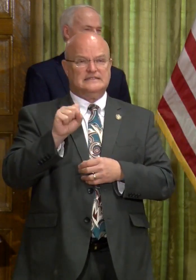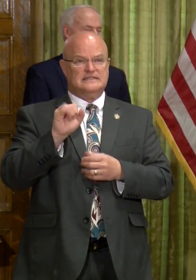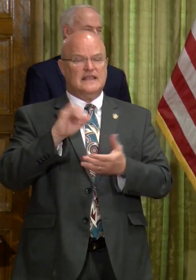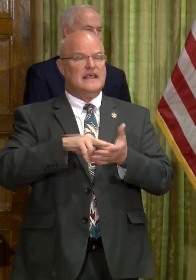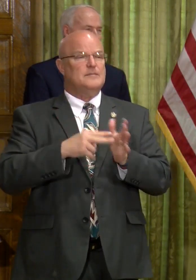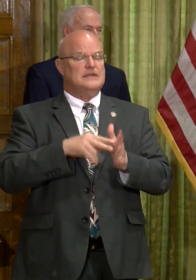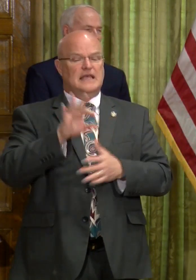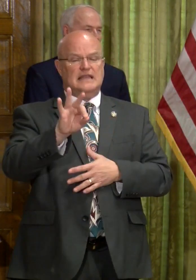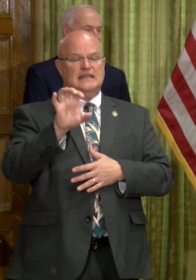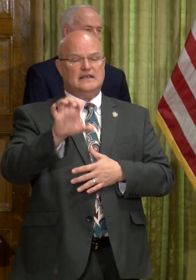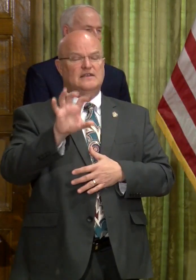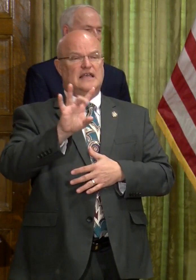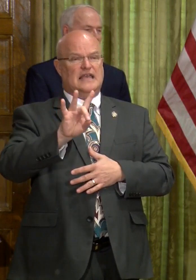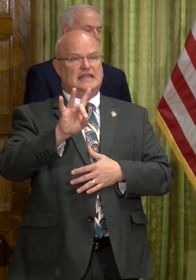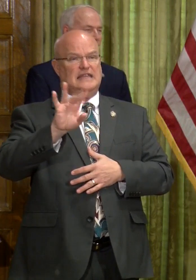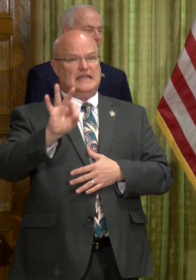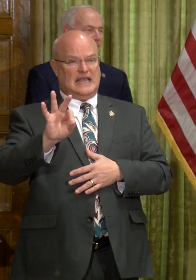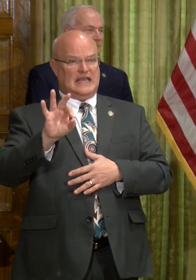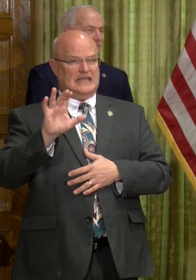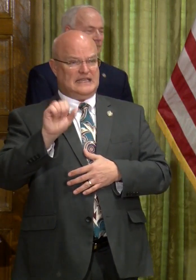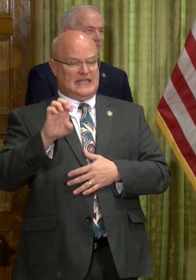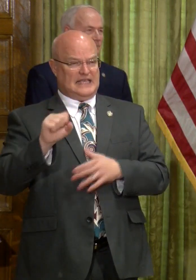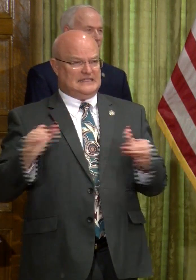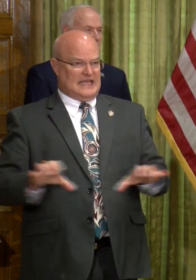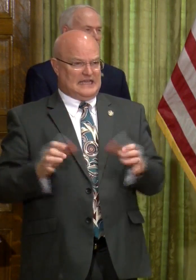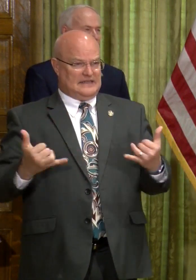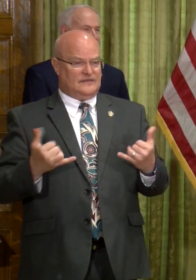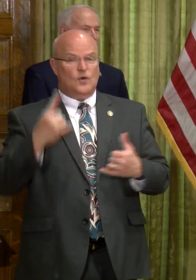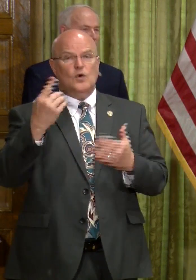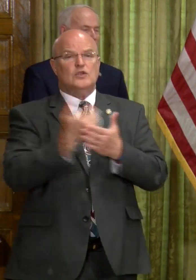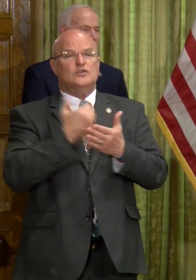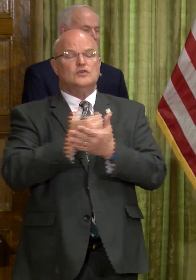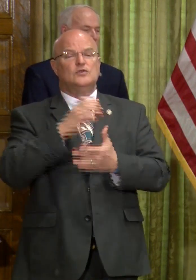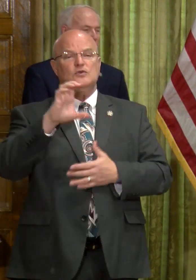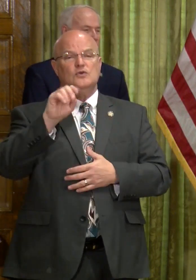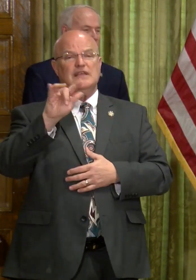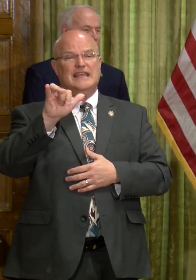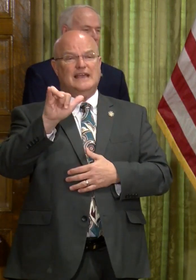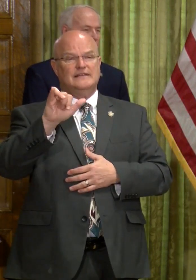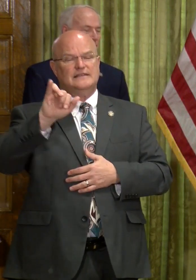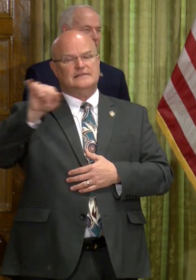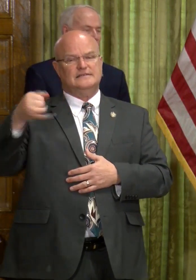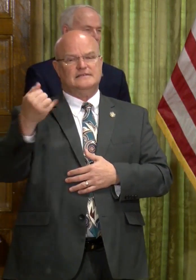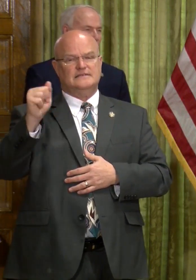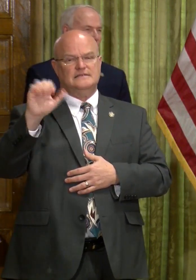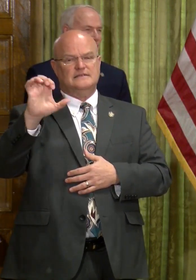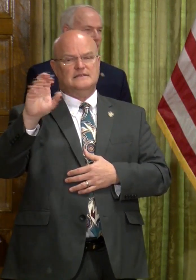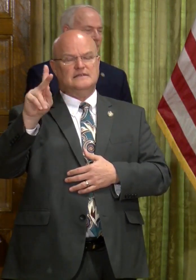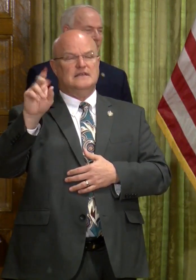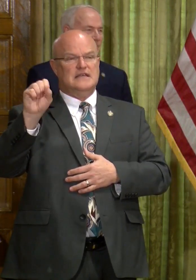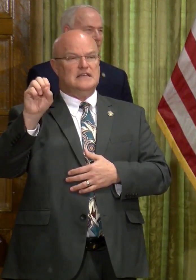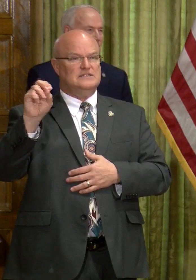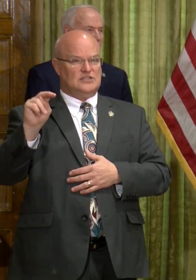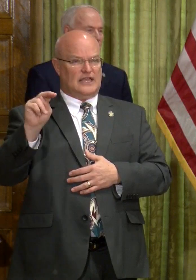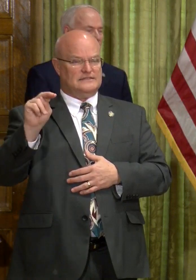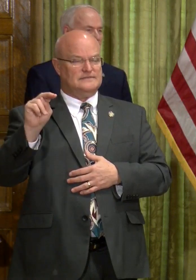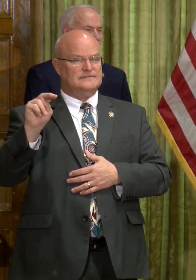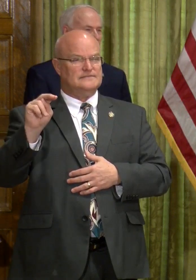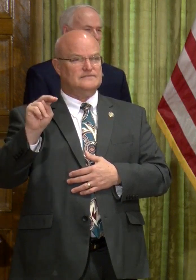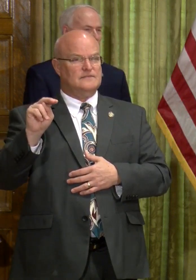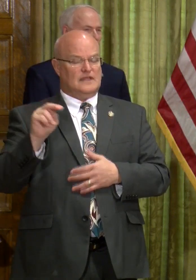989 active cases. We have one new county, which is Jackson County. We have 74